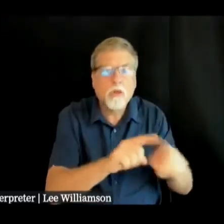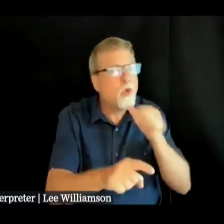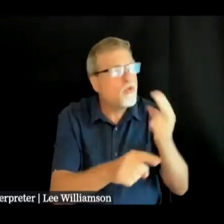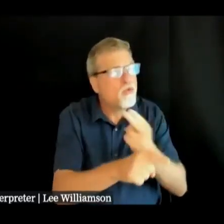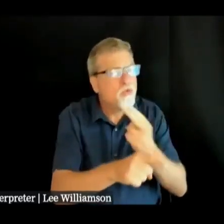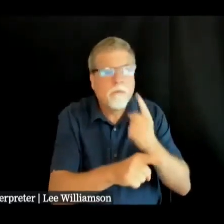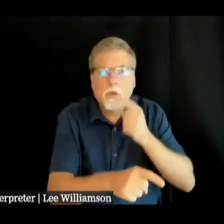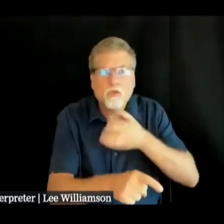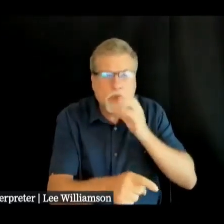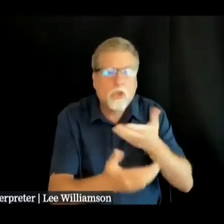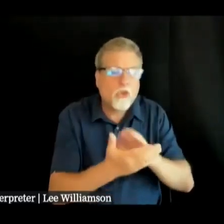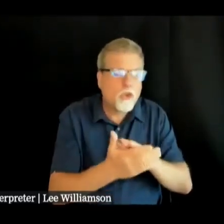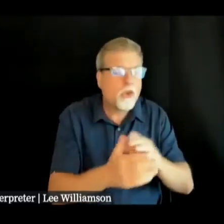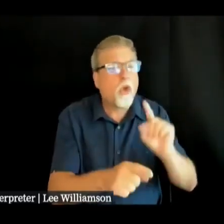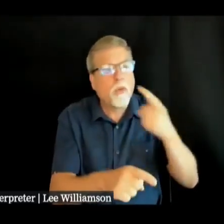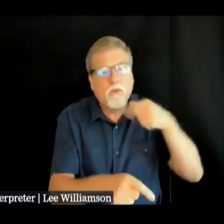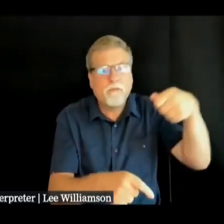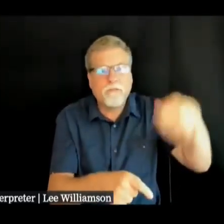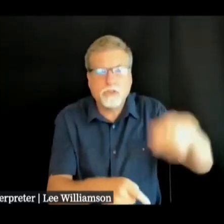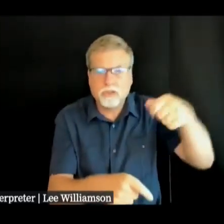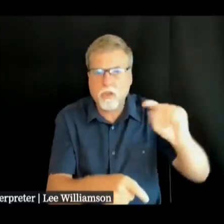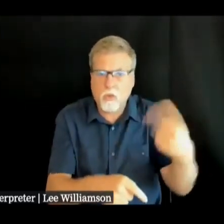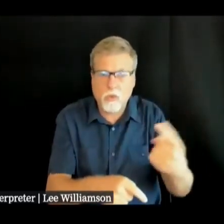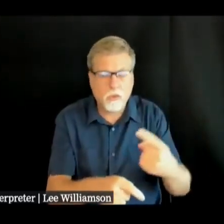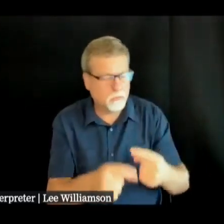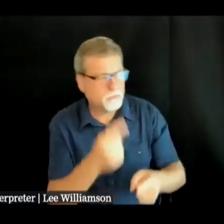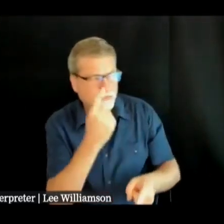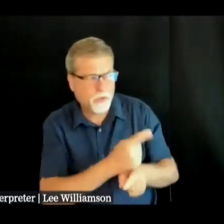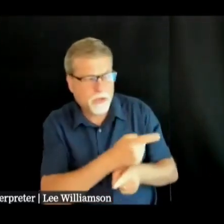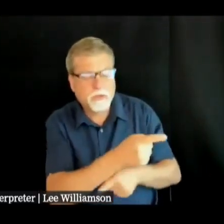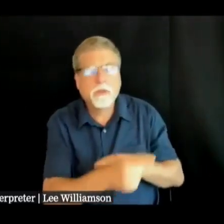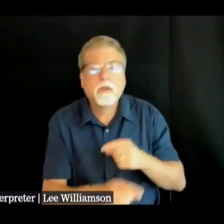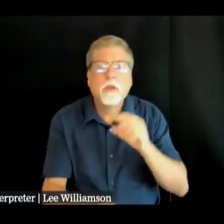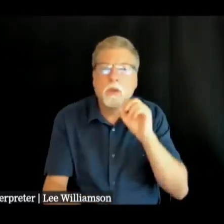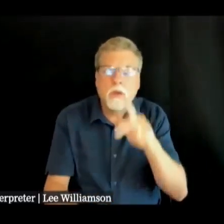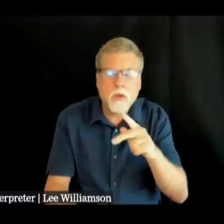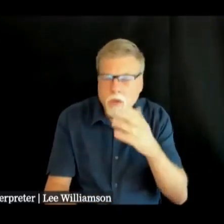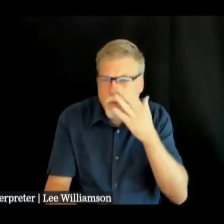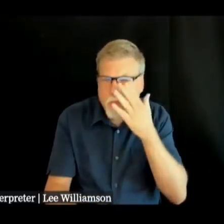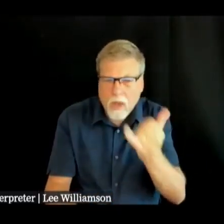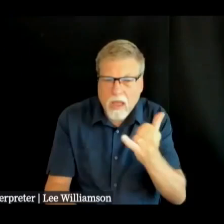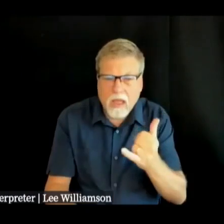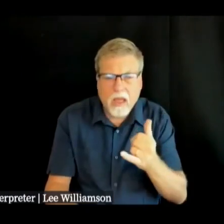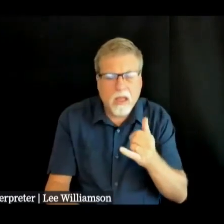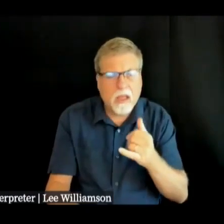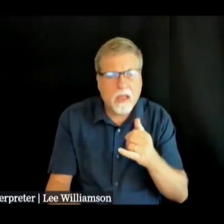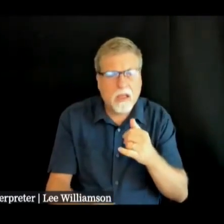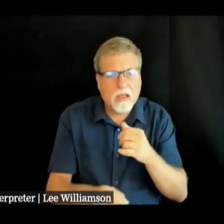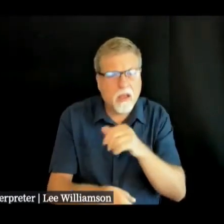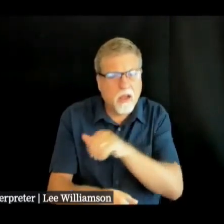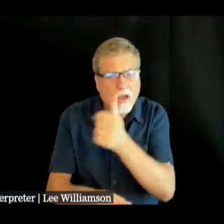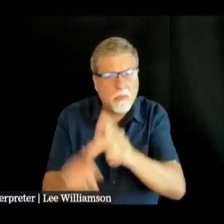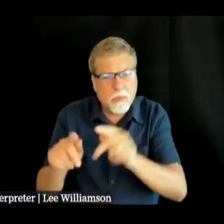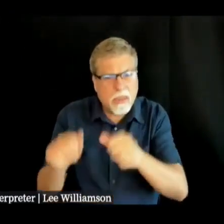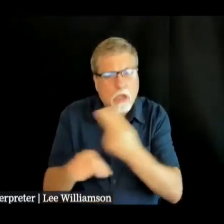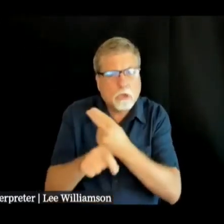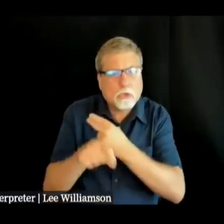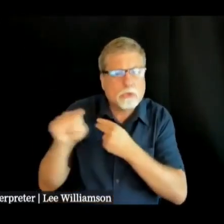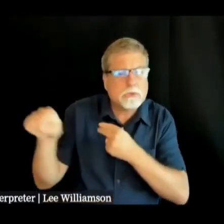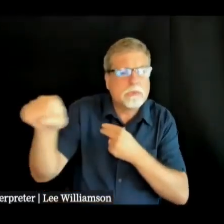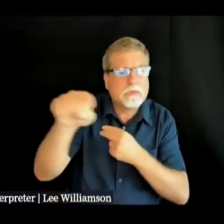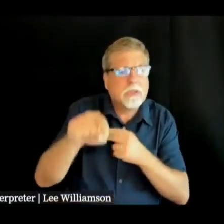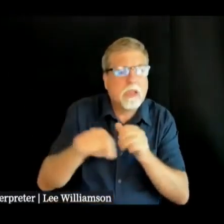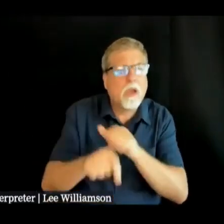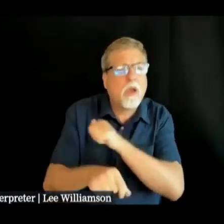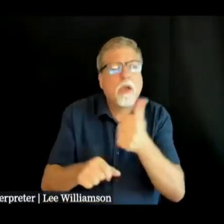correct and i'm wondering why the distinction there when people can use it for other things in the rest of the